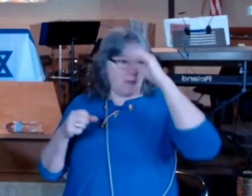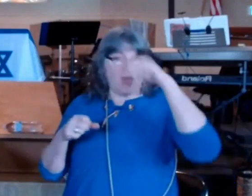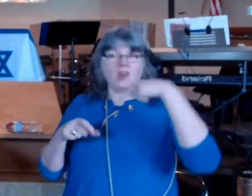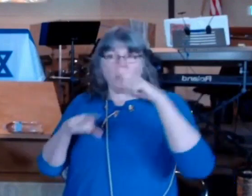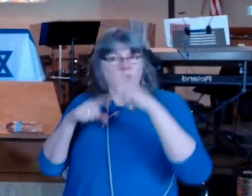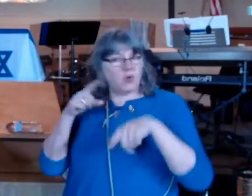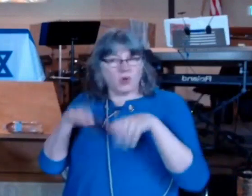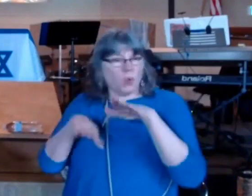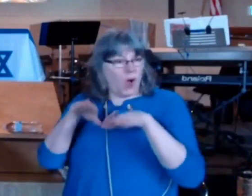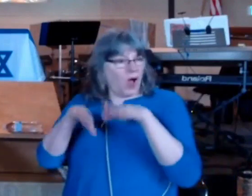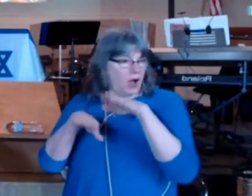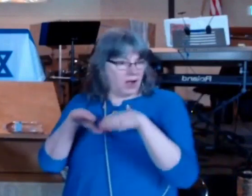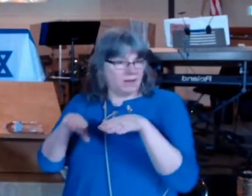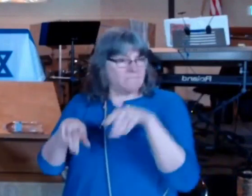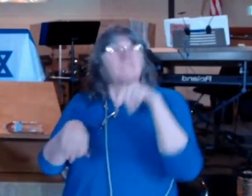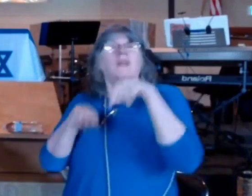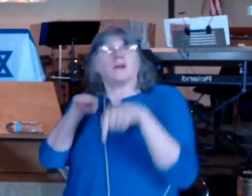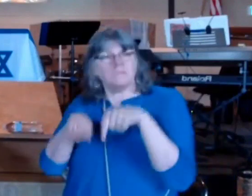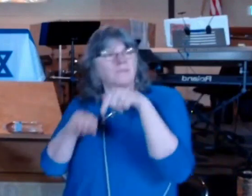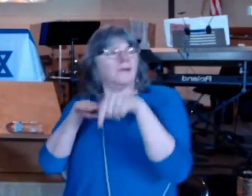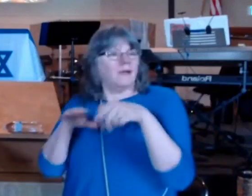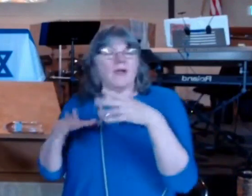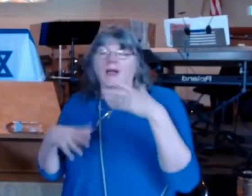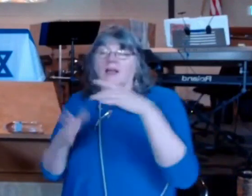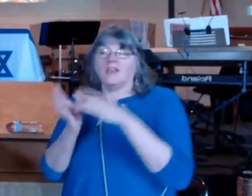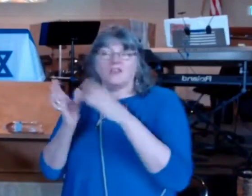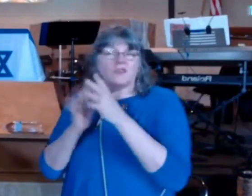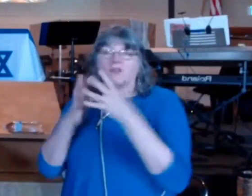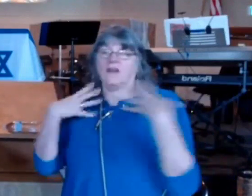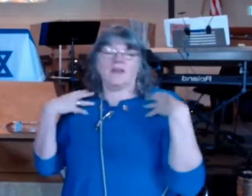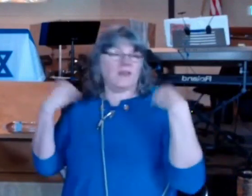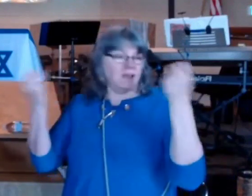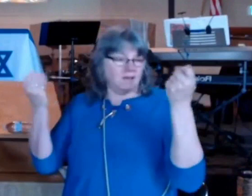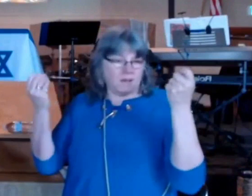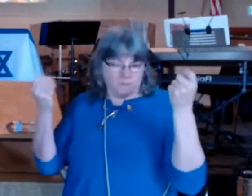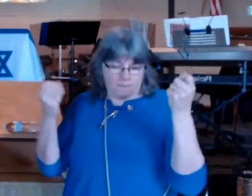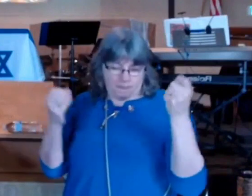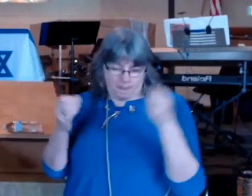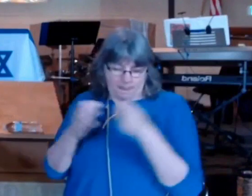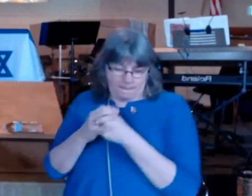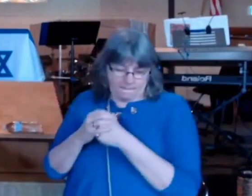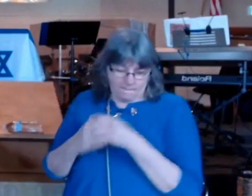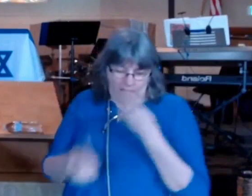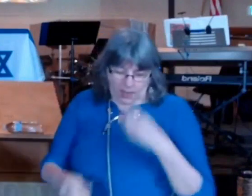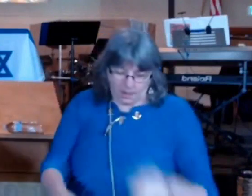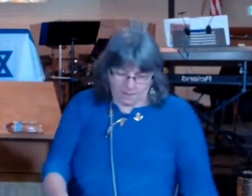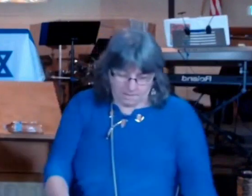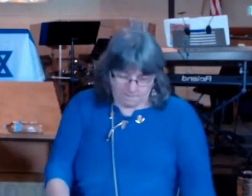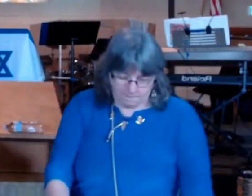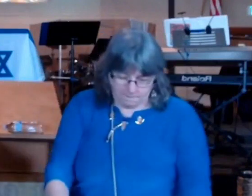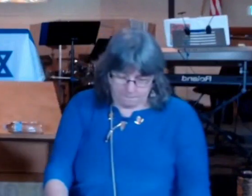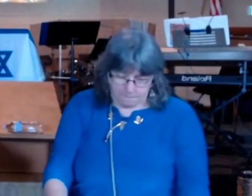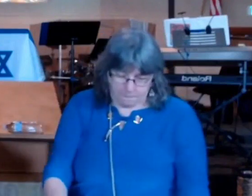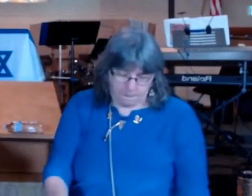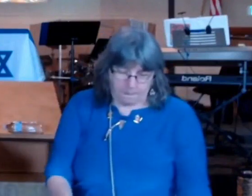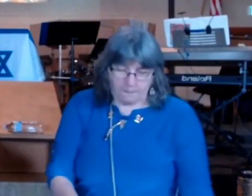biblical leprosy was a physical condition as well as ceremonial condition